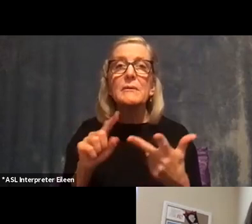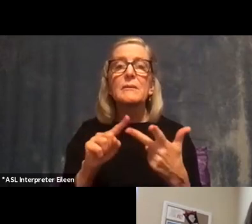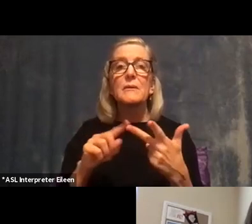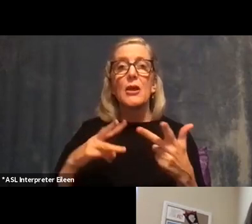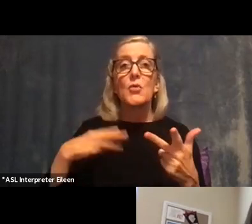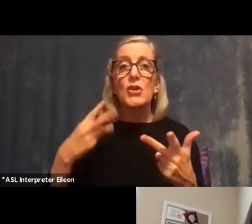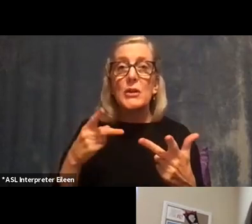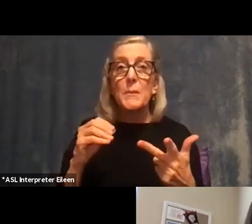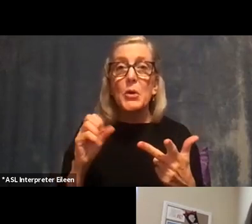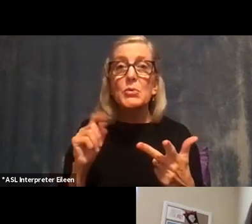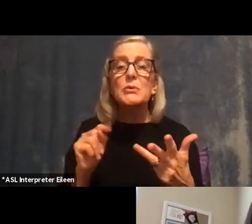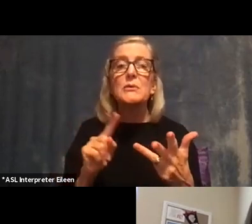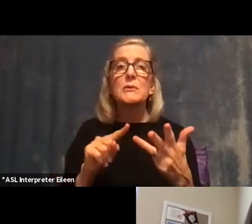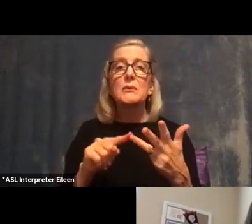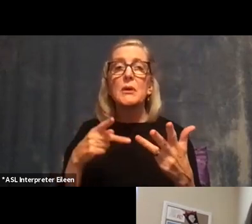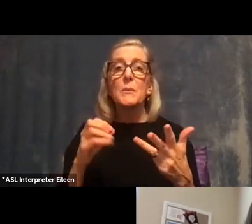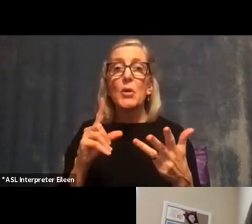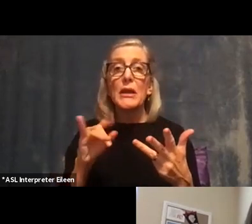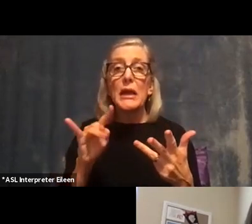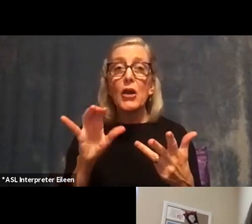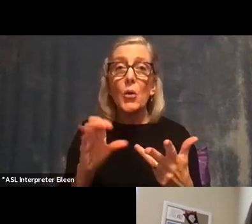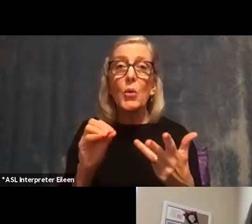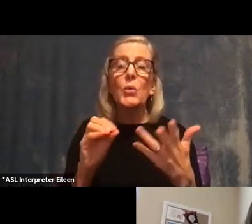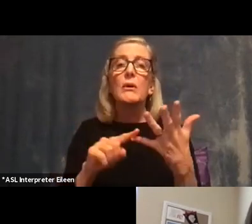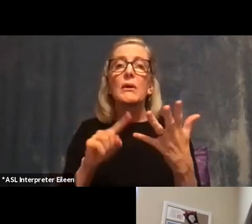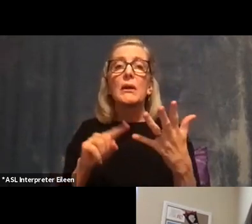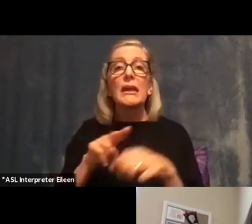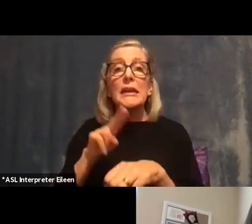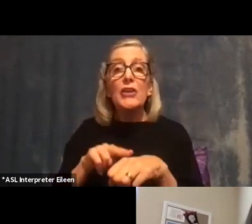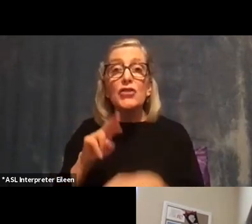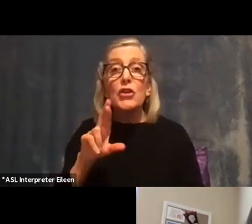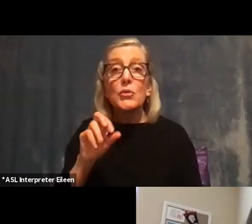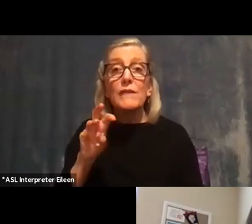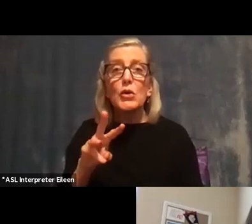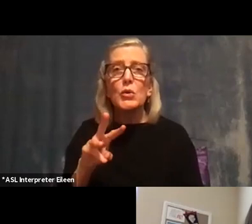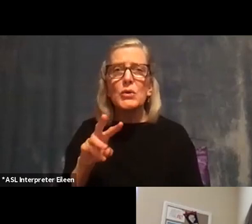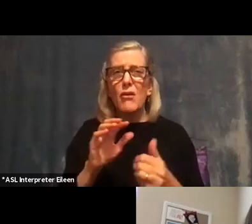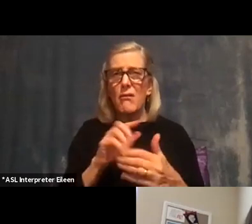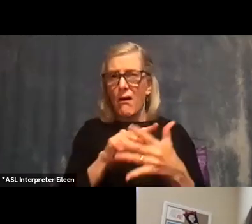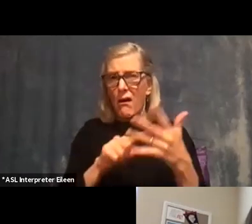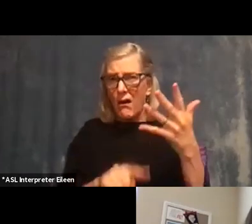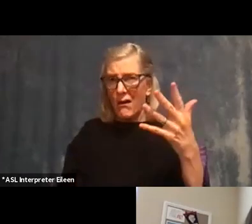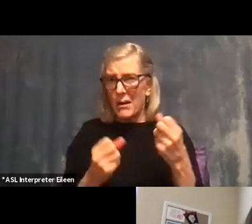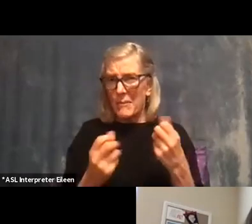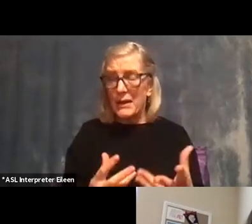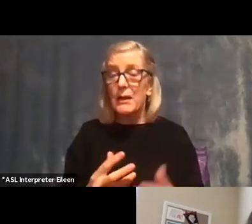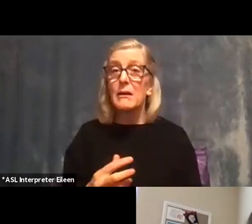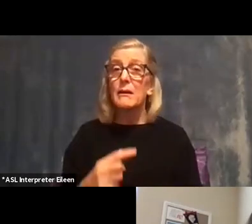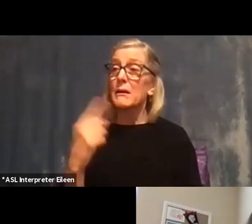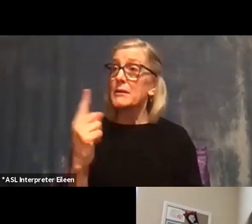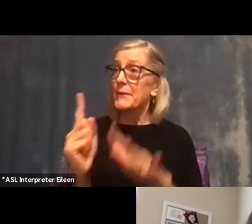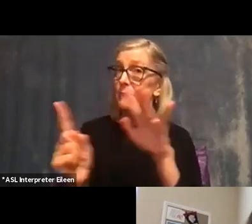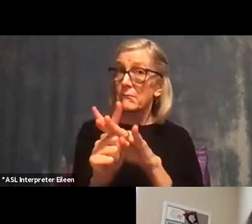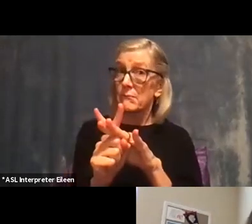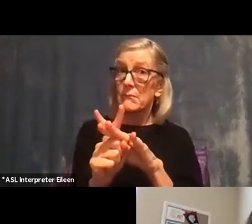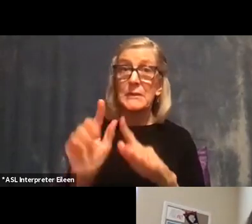I have National Review, I have a whole bunch of different things out there. So when something is happening that's significant, I can